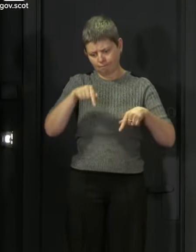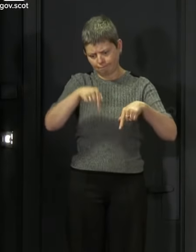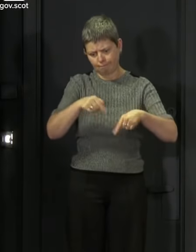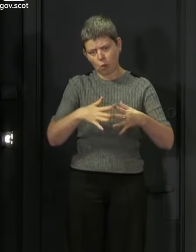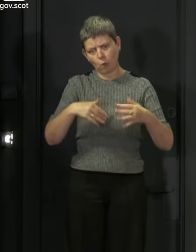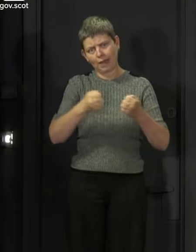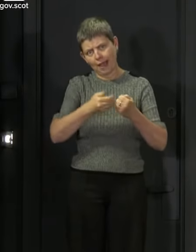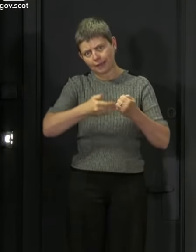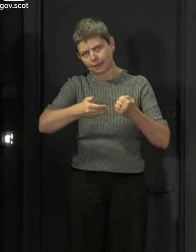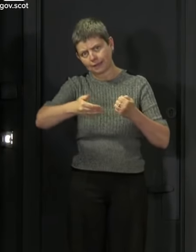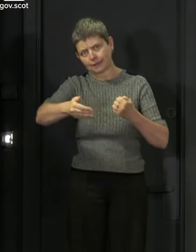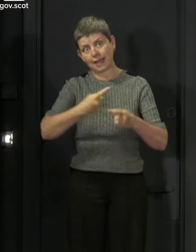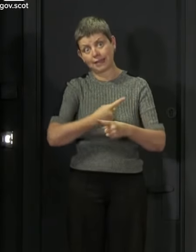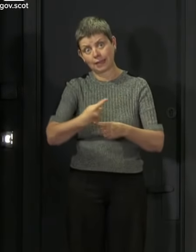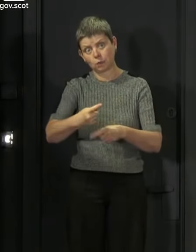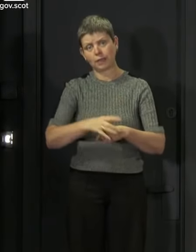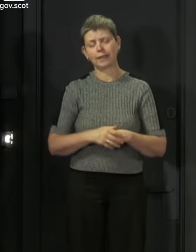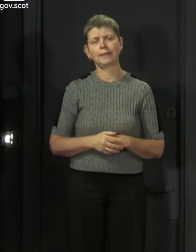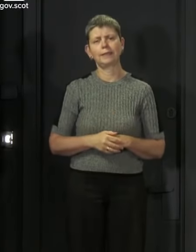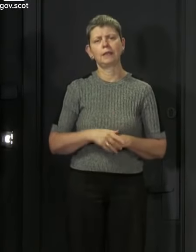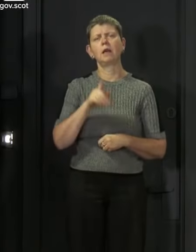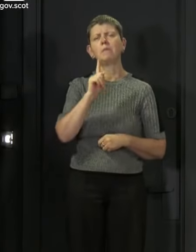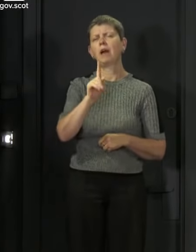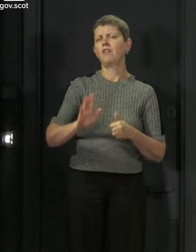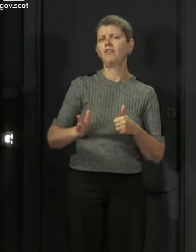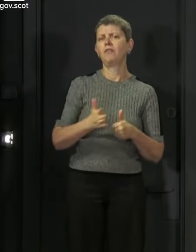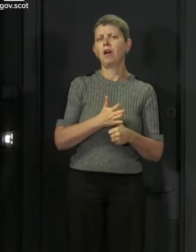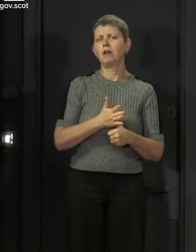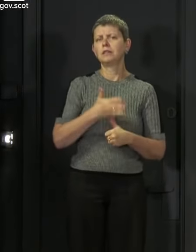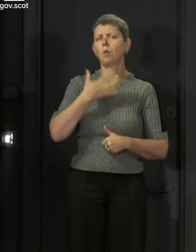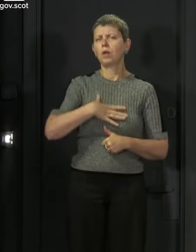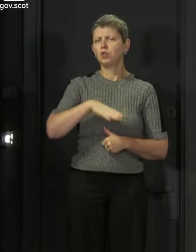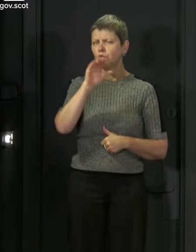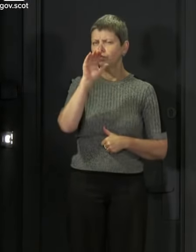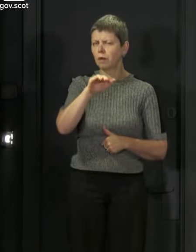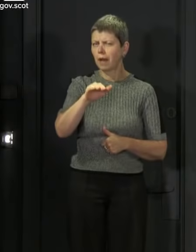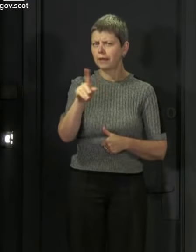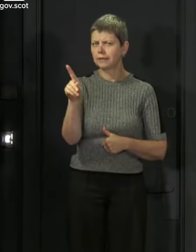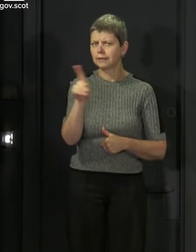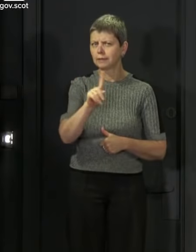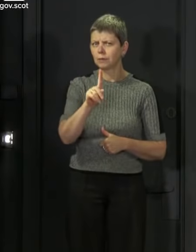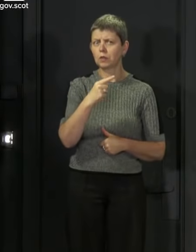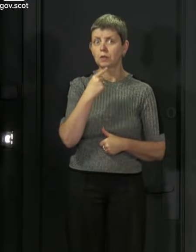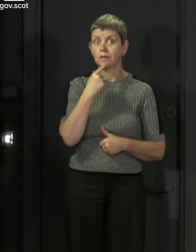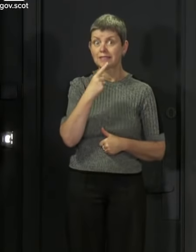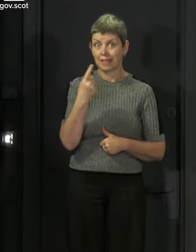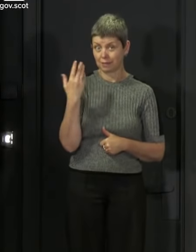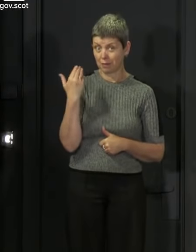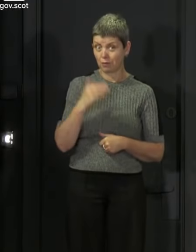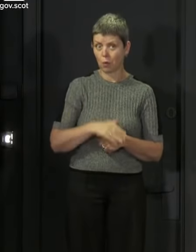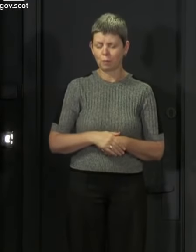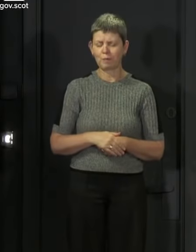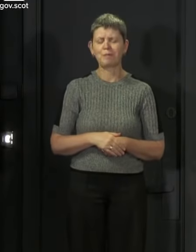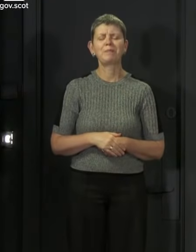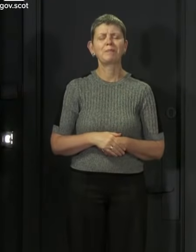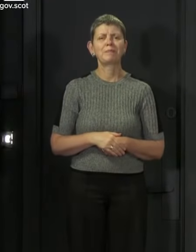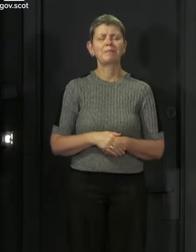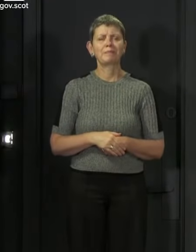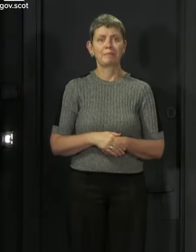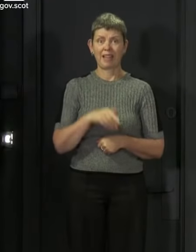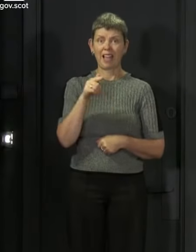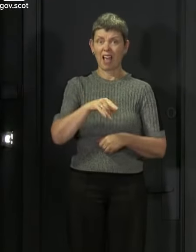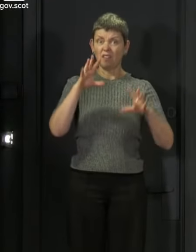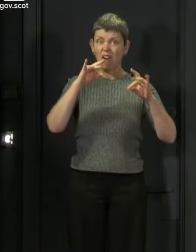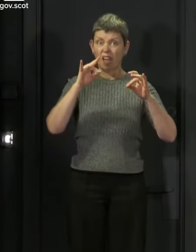into next week. Before I do that, though, I want to remind you of what I said literally just a few seconds ago. This virus